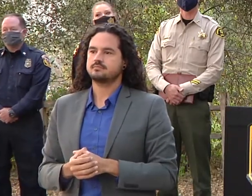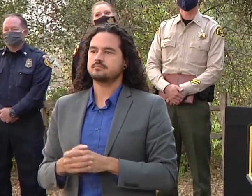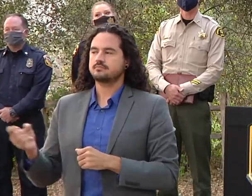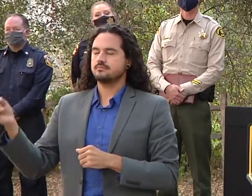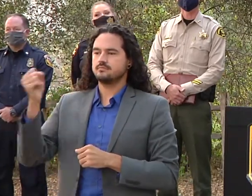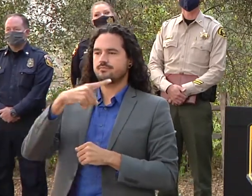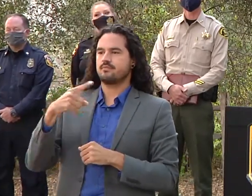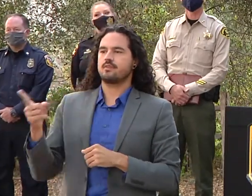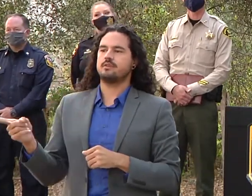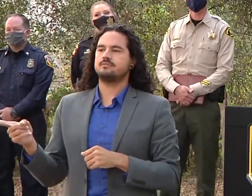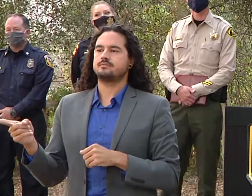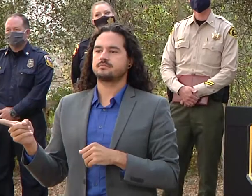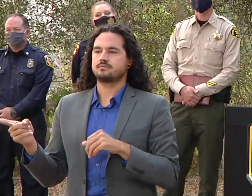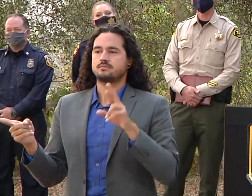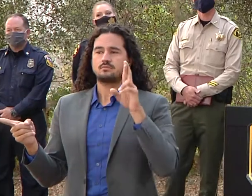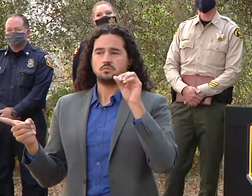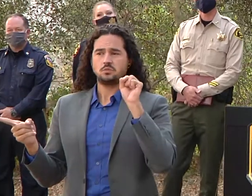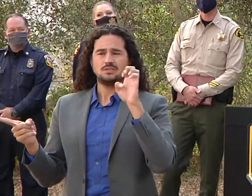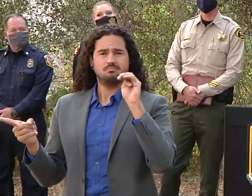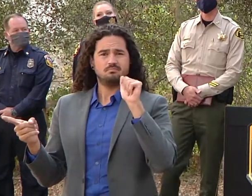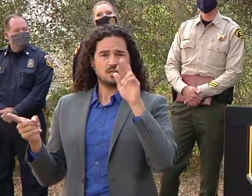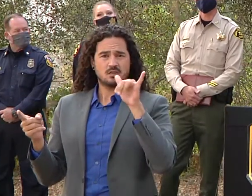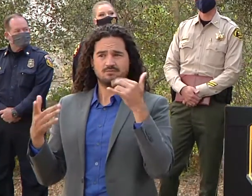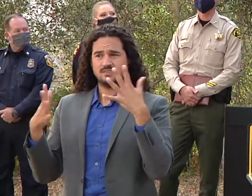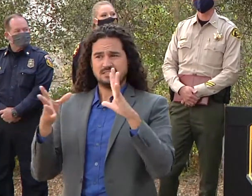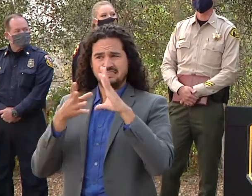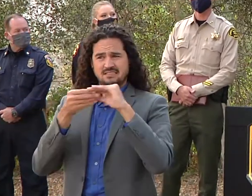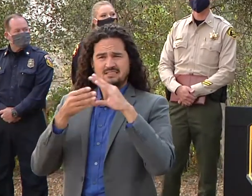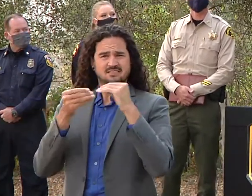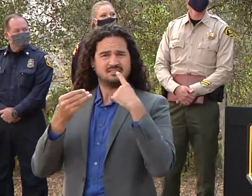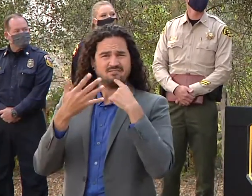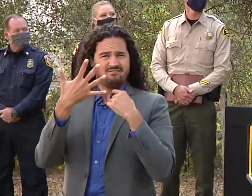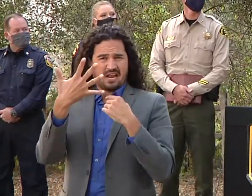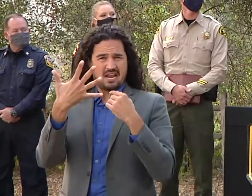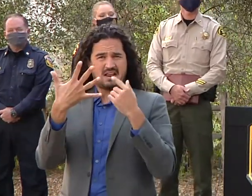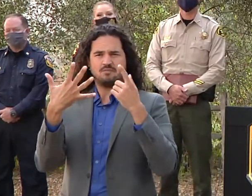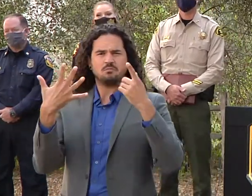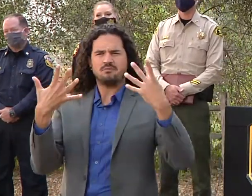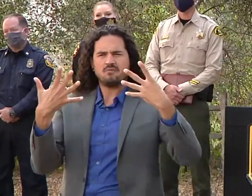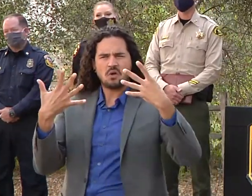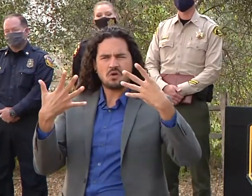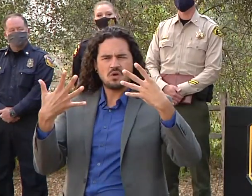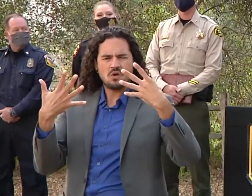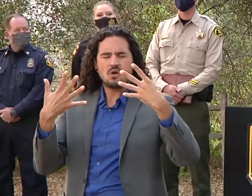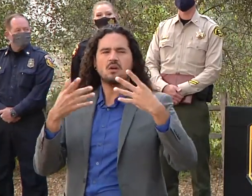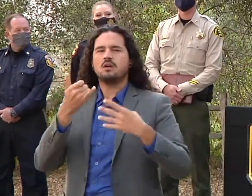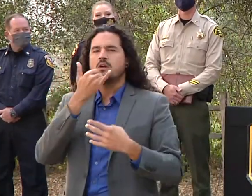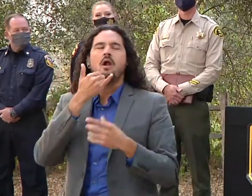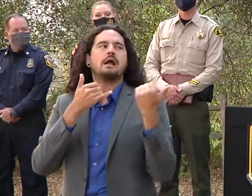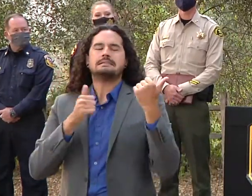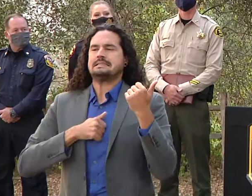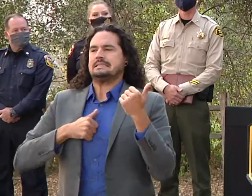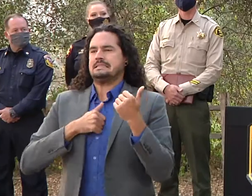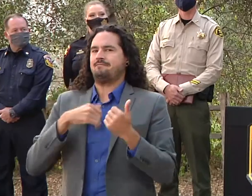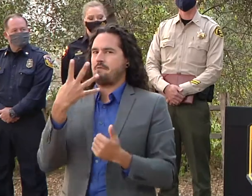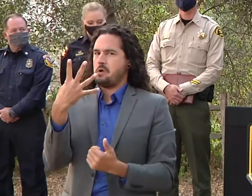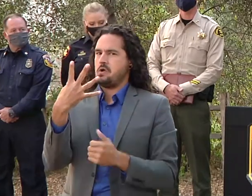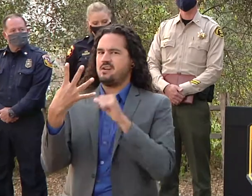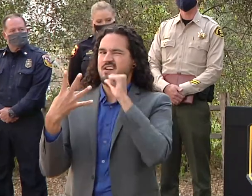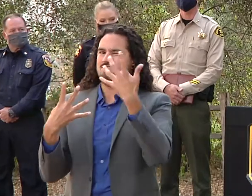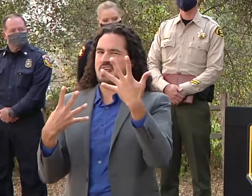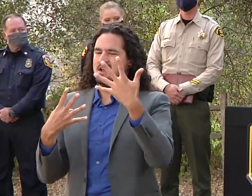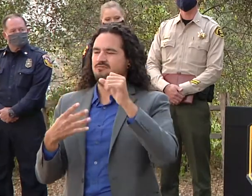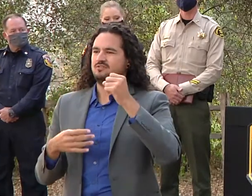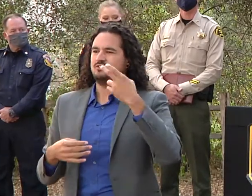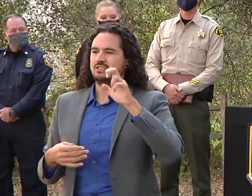Rosemary, mentioned there were five shelters, but you only listed four? I'm sorry, there's only four. Yes, thank you. So the question was related to how many